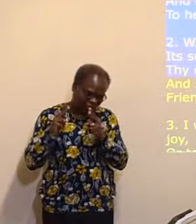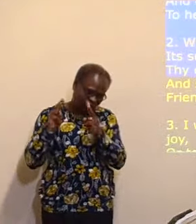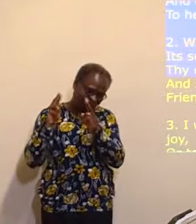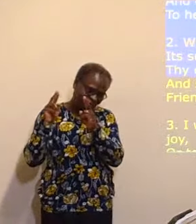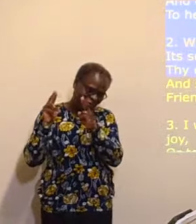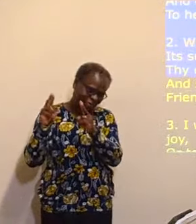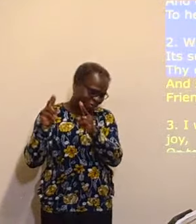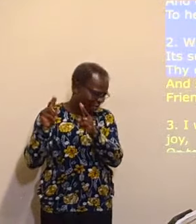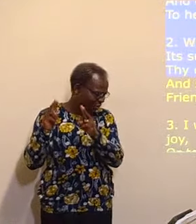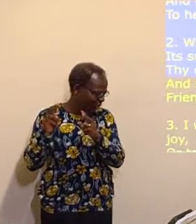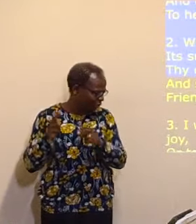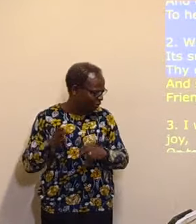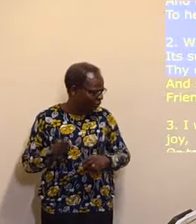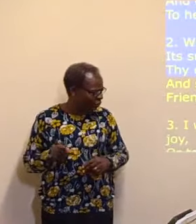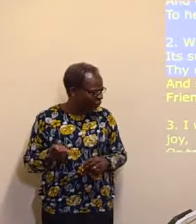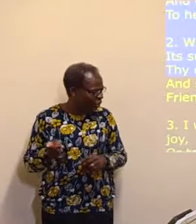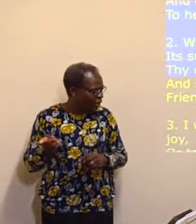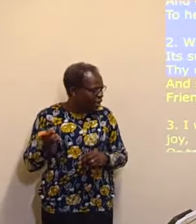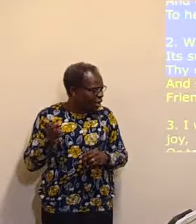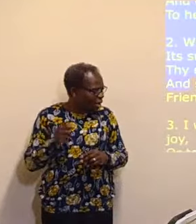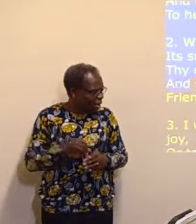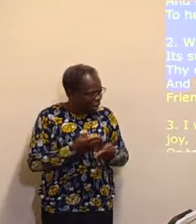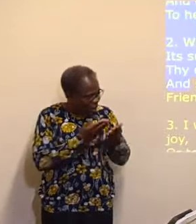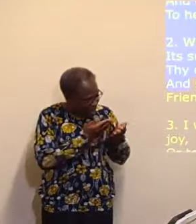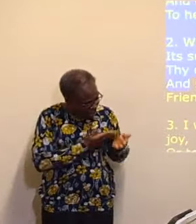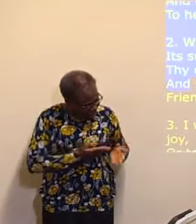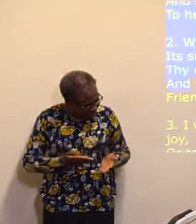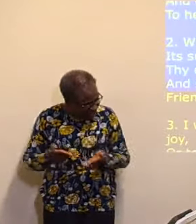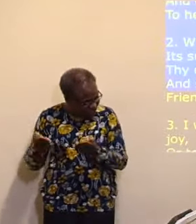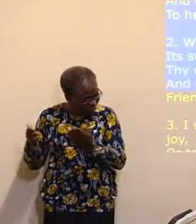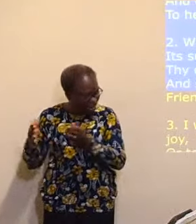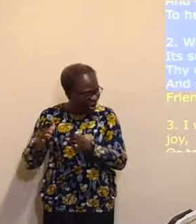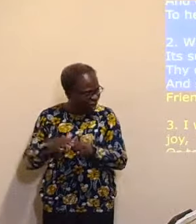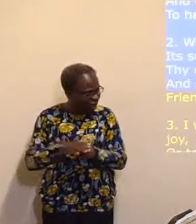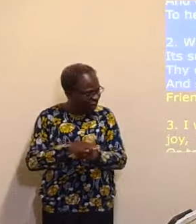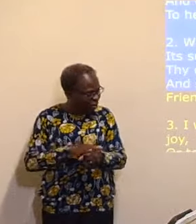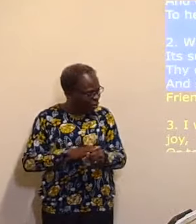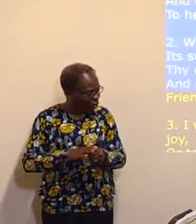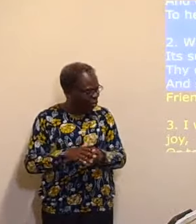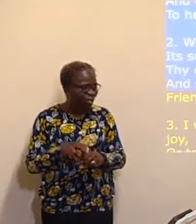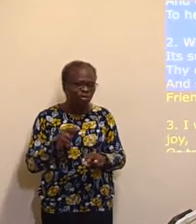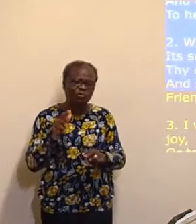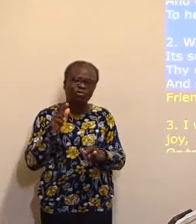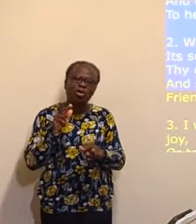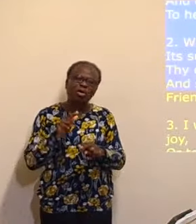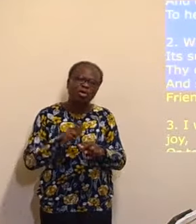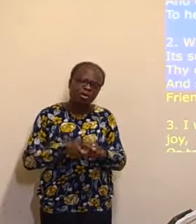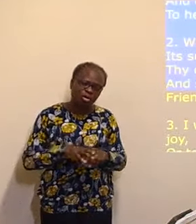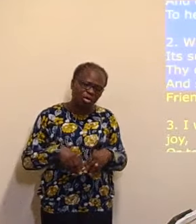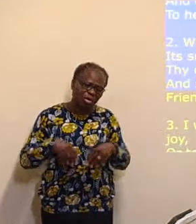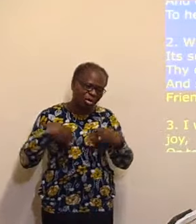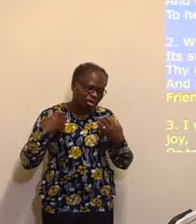. . . serve the cause of